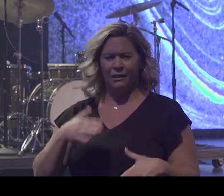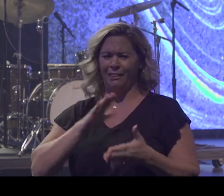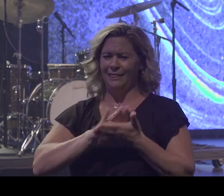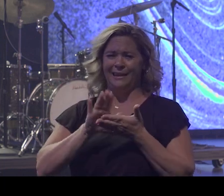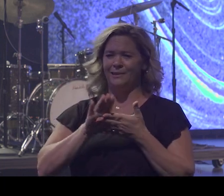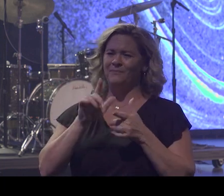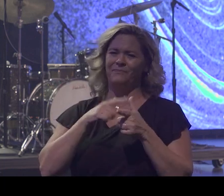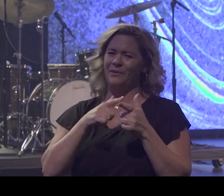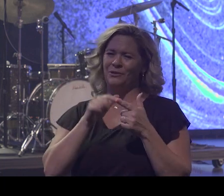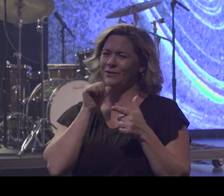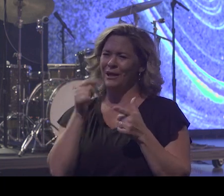doing nothing on the field.